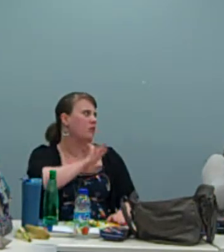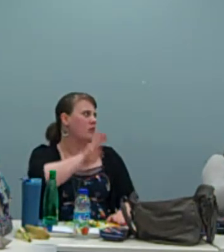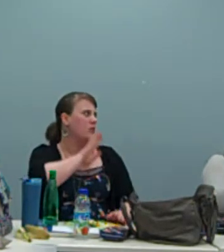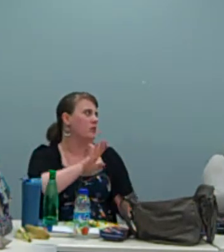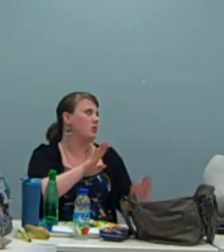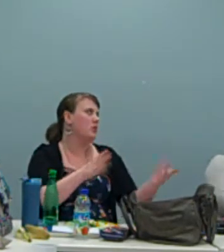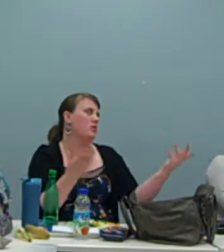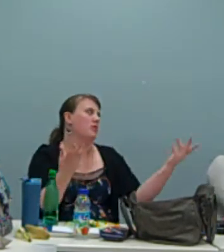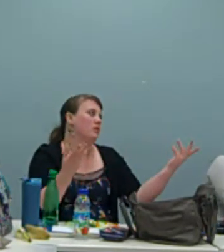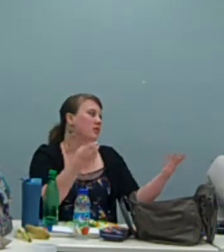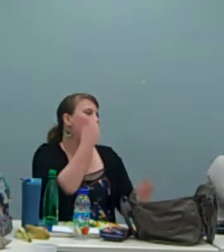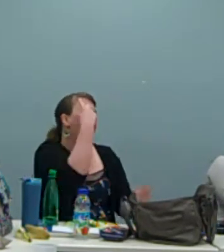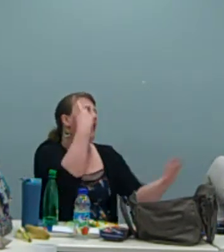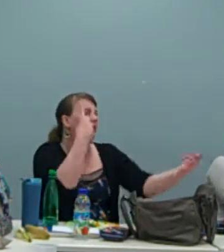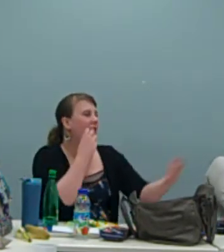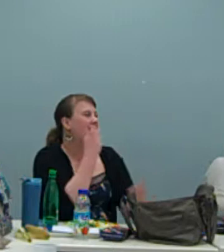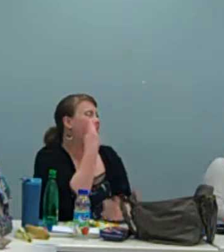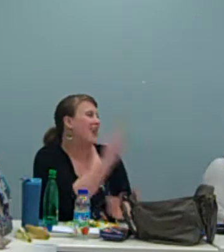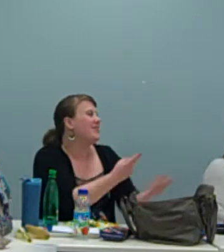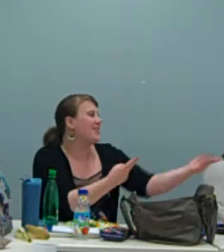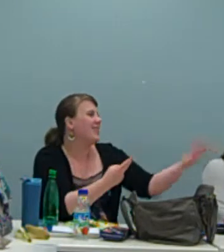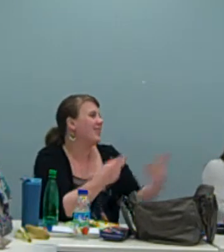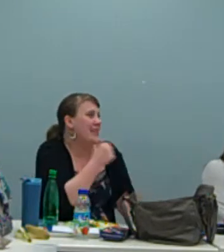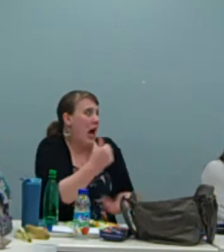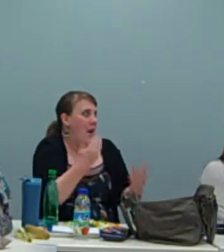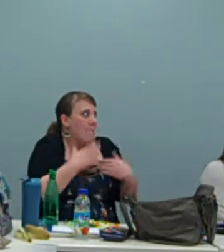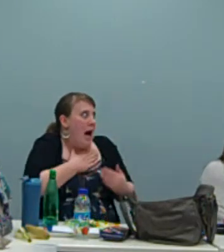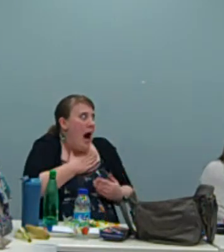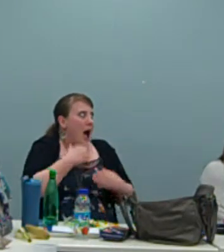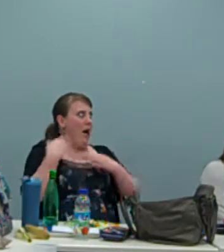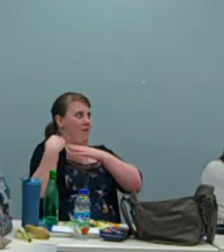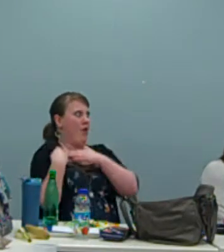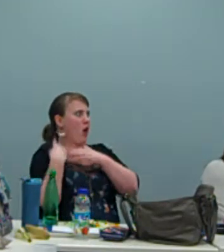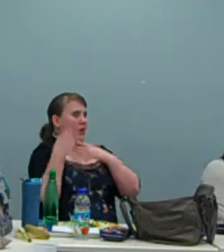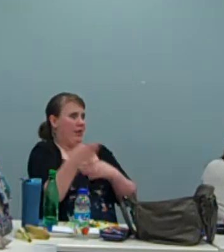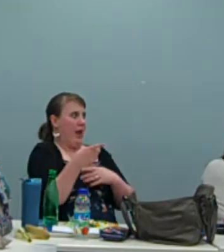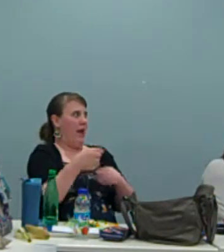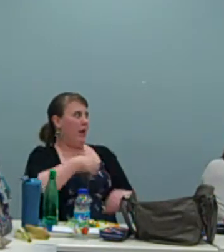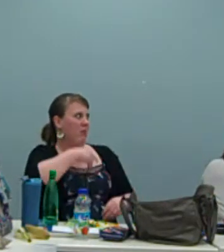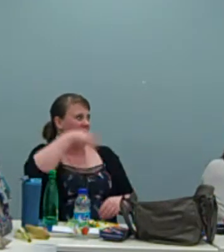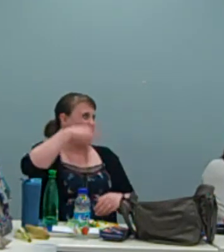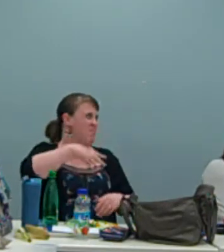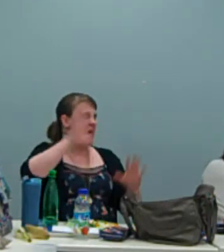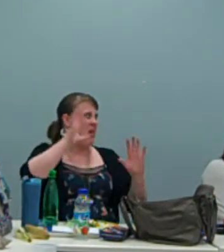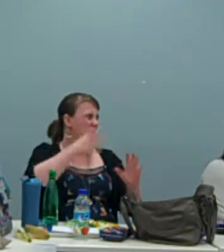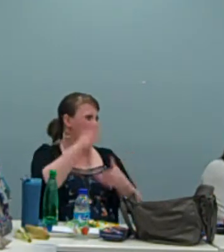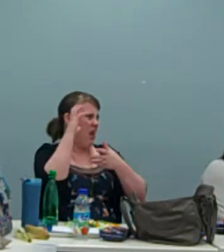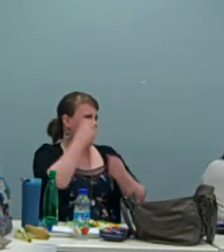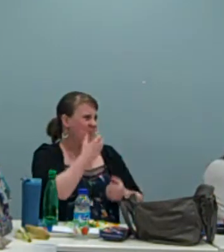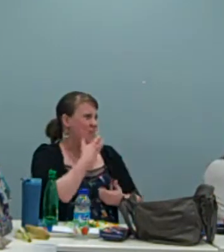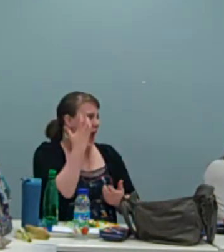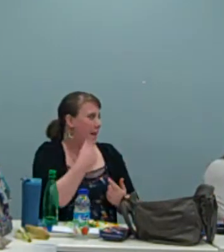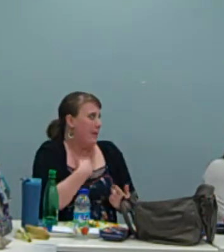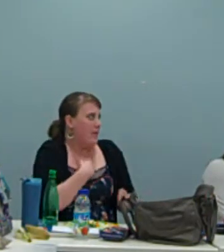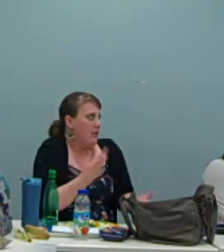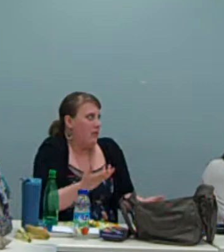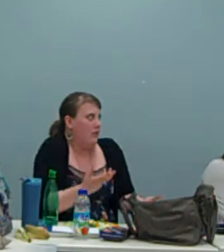And then they will apologize and, you know, have a different approach to it. So, you know, it's not